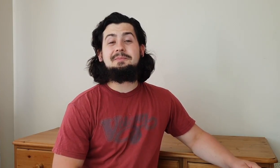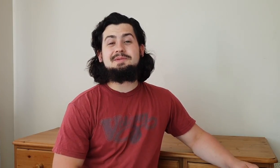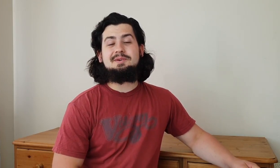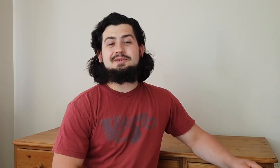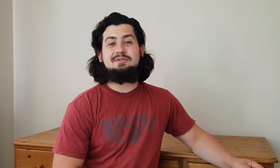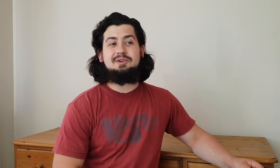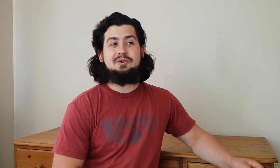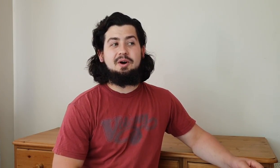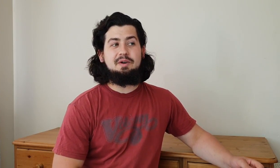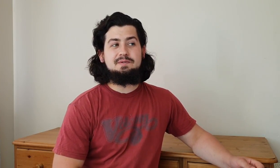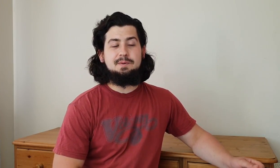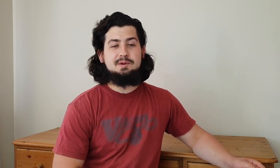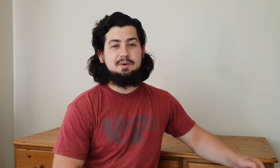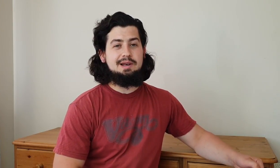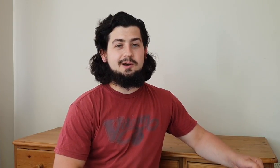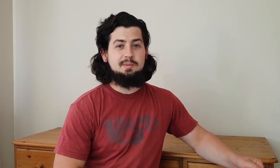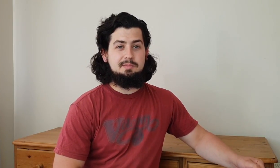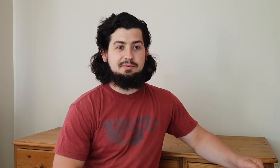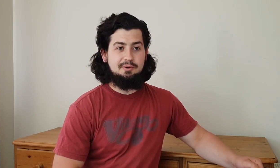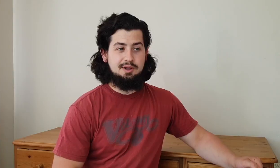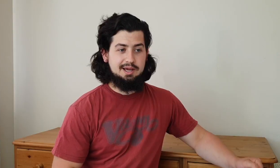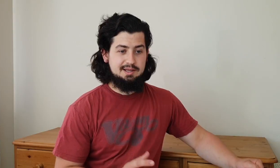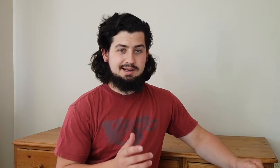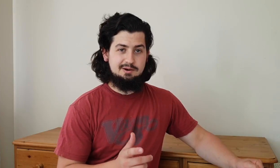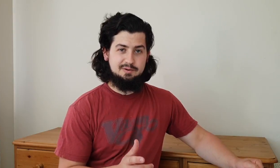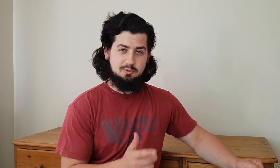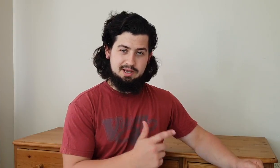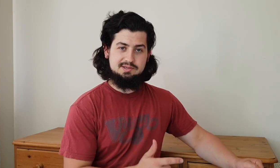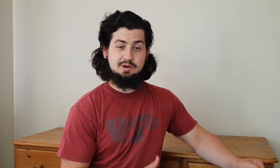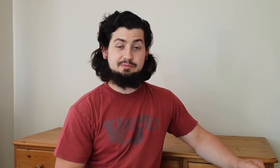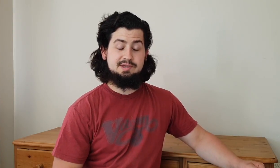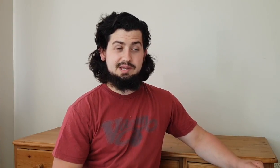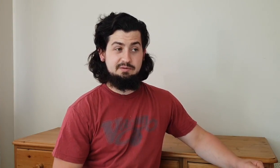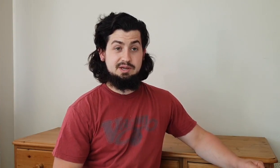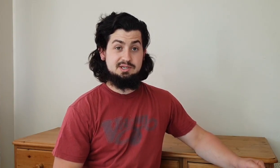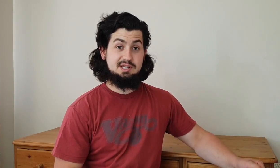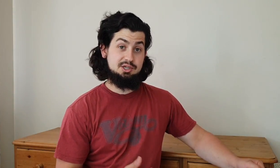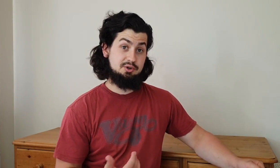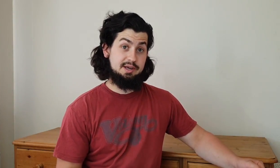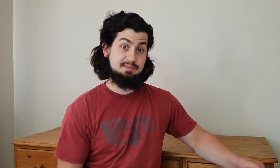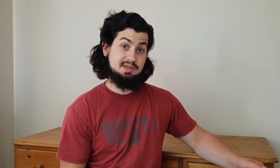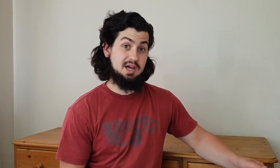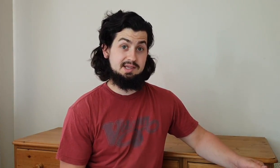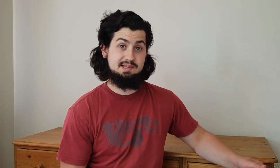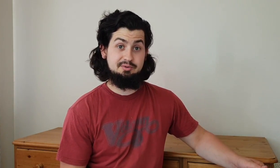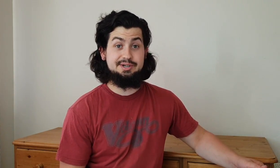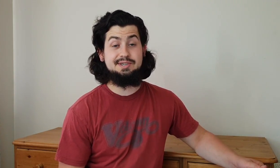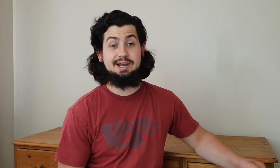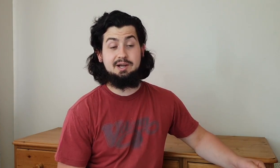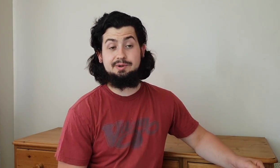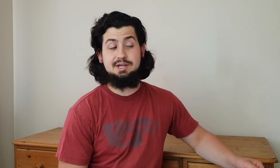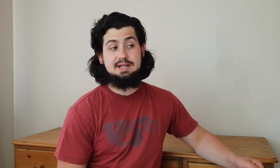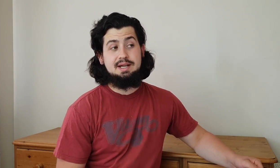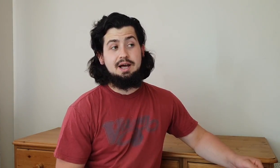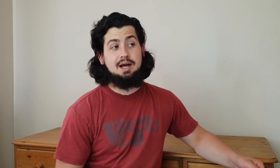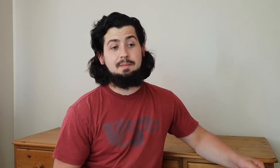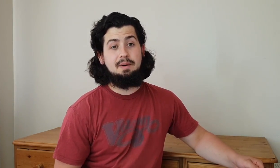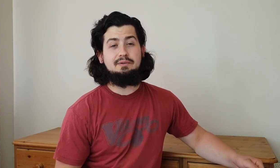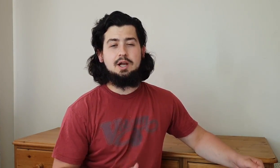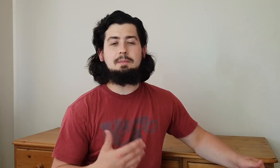So in this video I've spoken a little bit before like I did a little video on my Instagram recently of me just teaching you guys some signs in British Sign Language but from like a